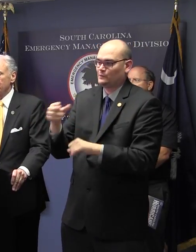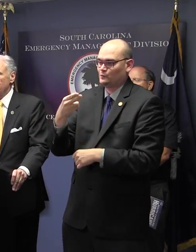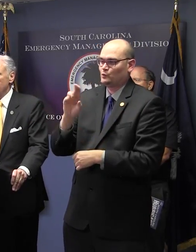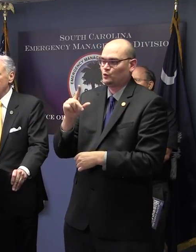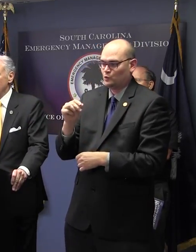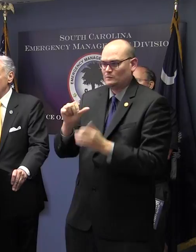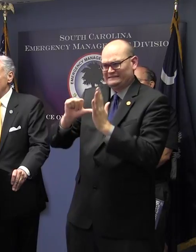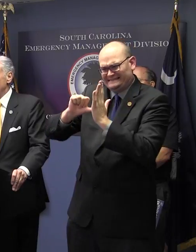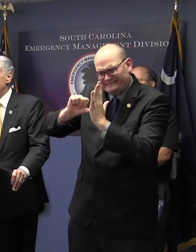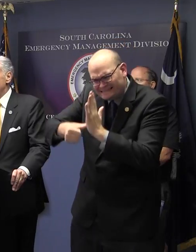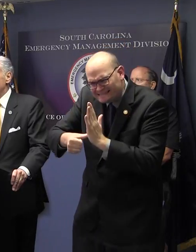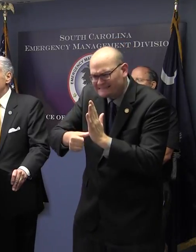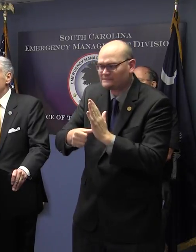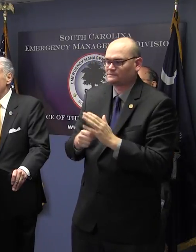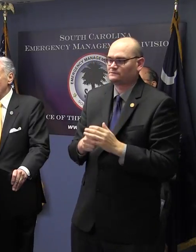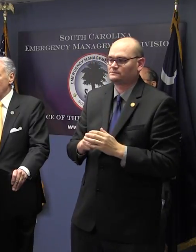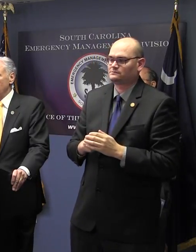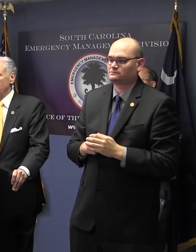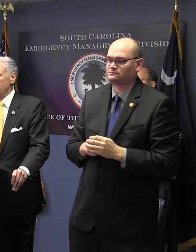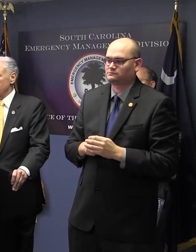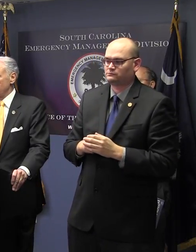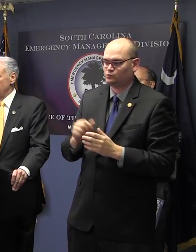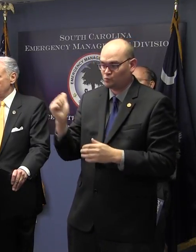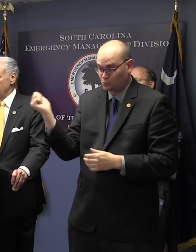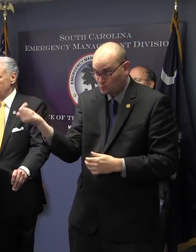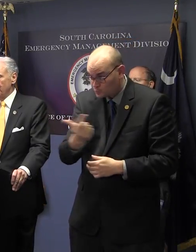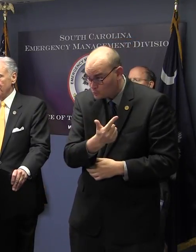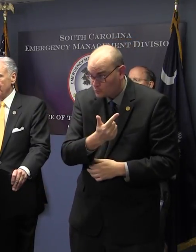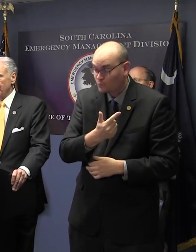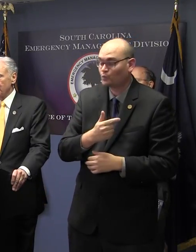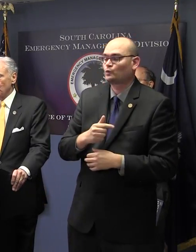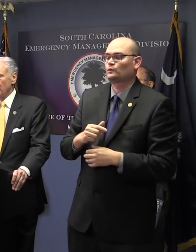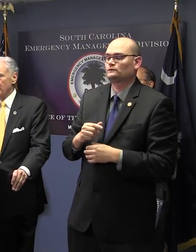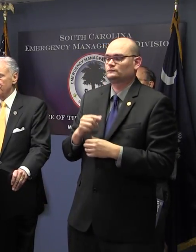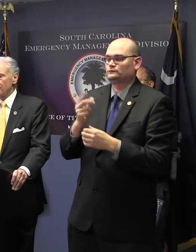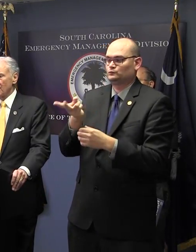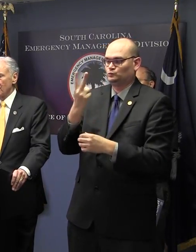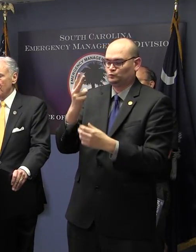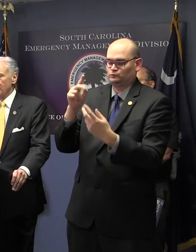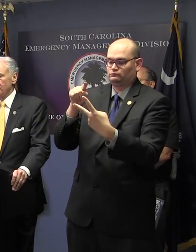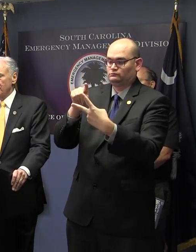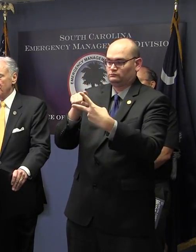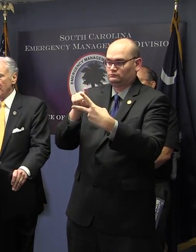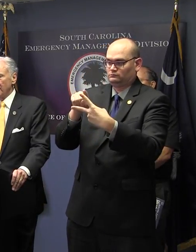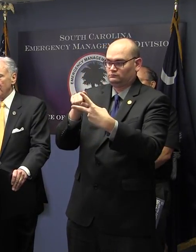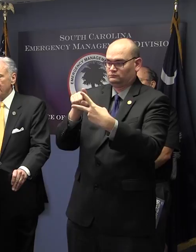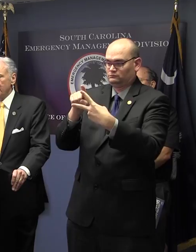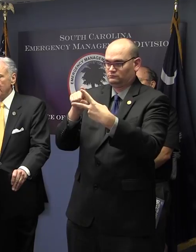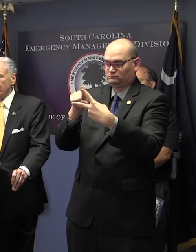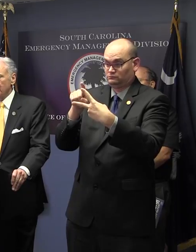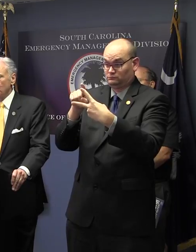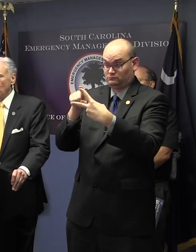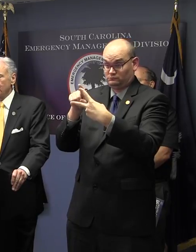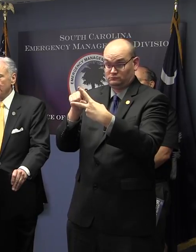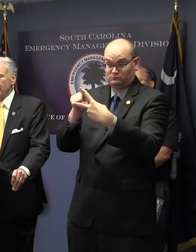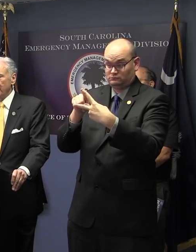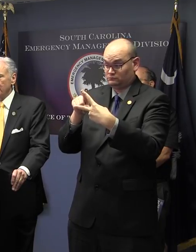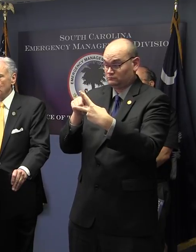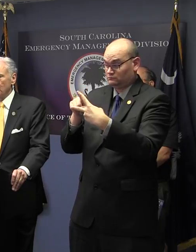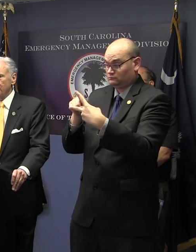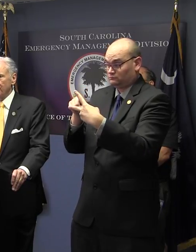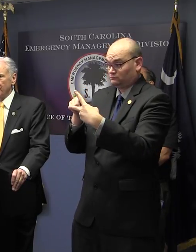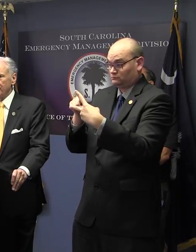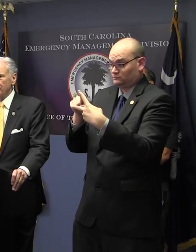bring to the people is two things. One, is you could not have a better, more